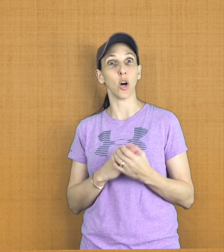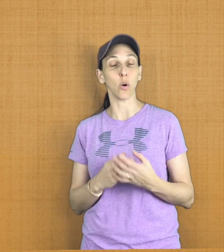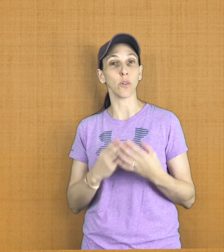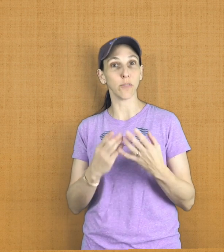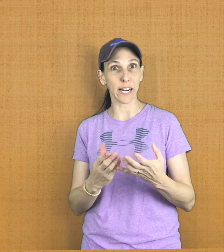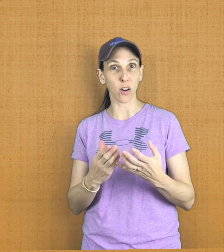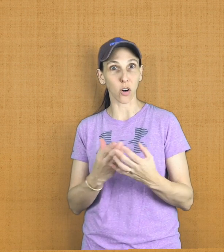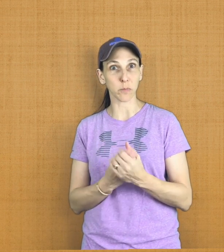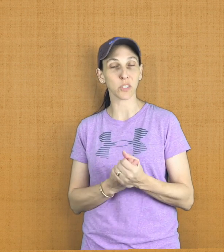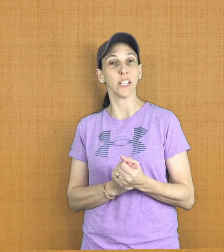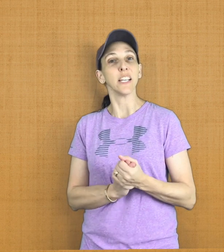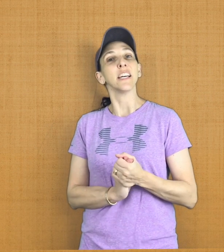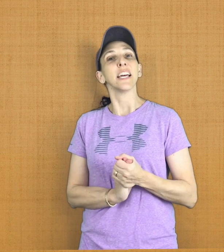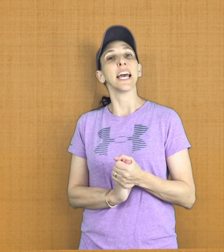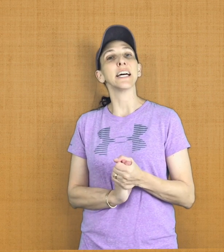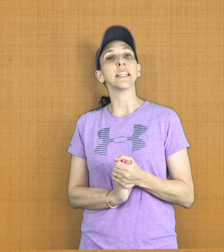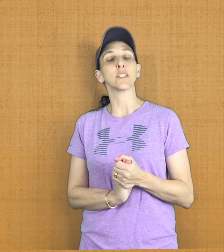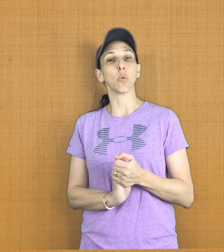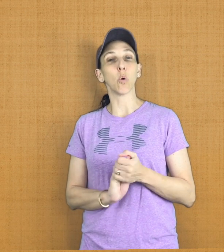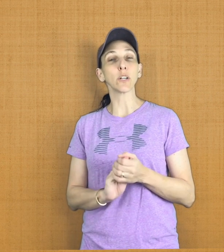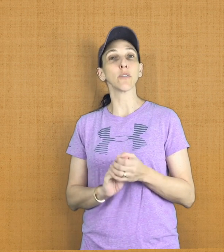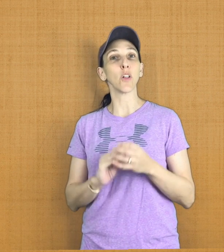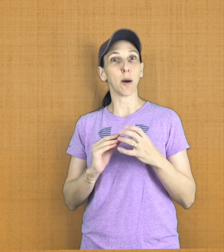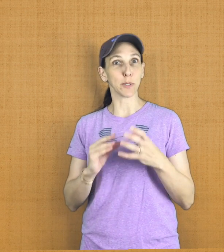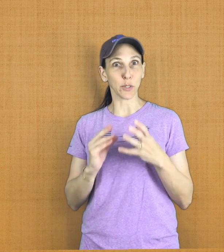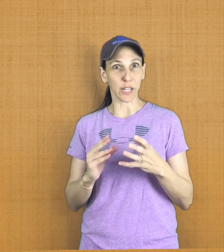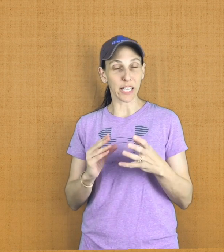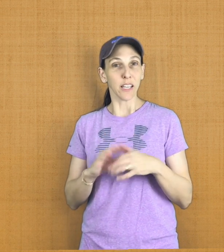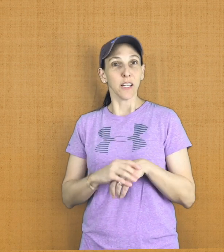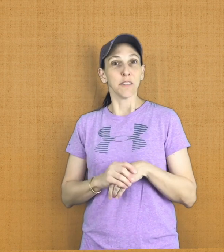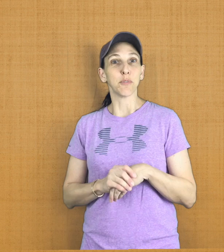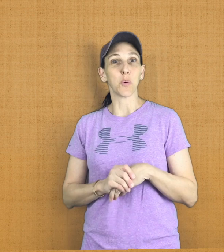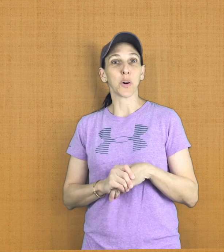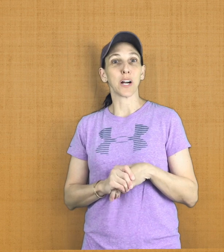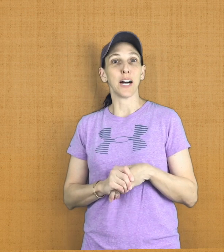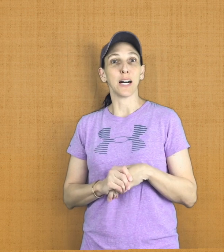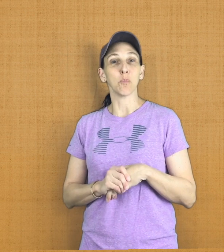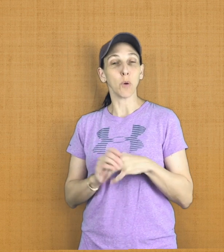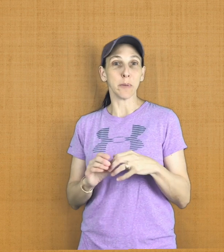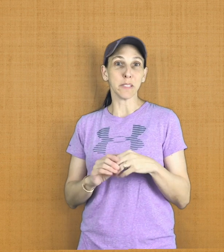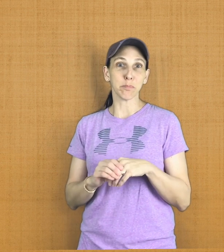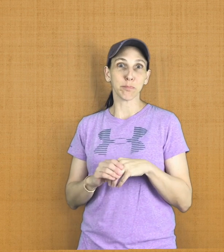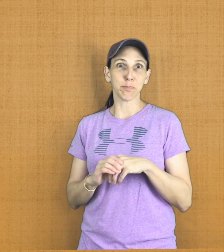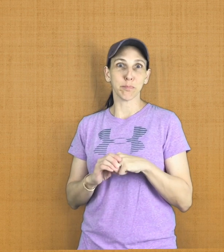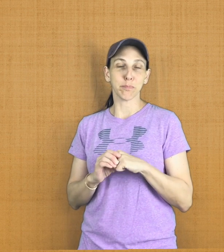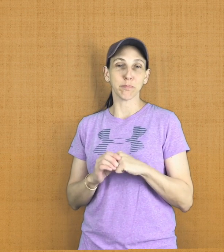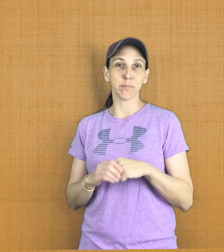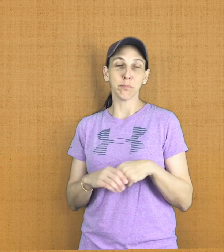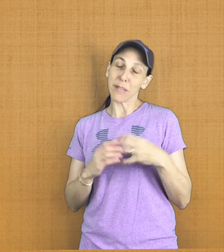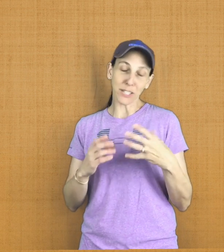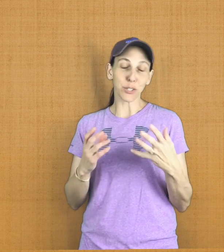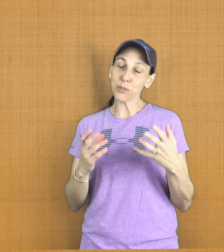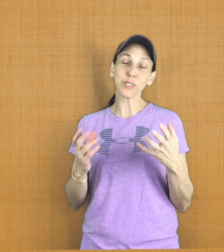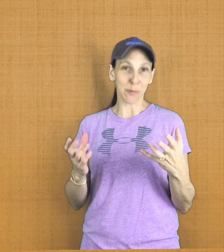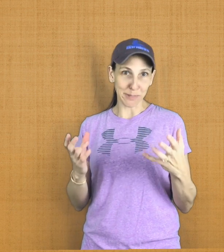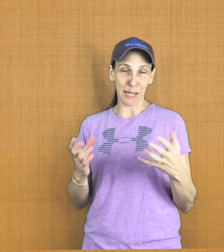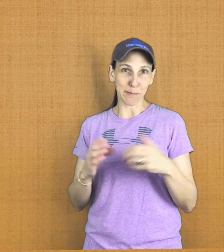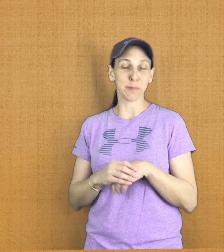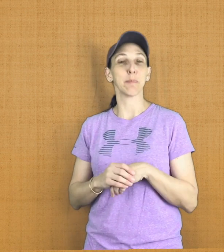own firearms and it's a wonderful opportunity for women, men too sometimes, but